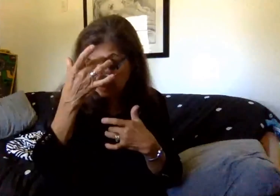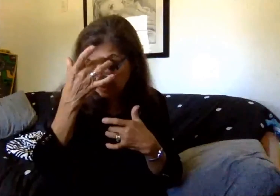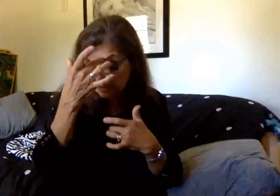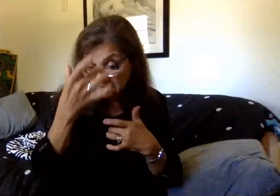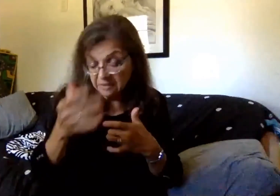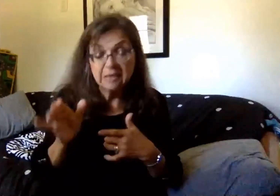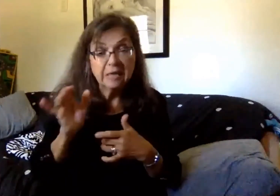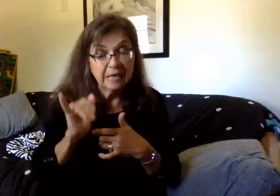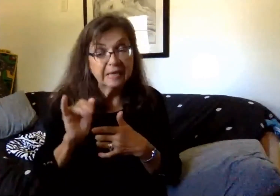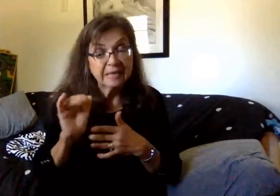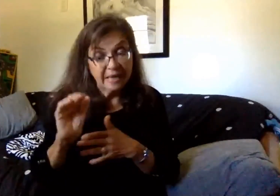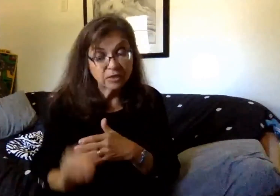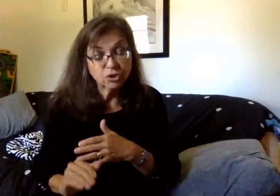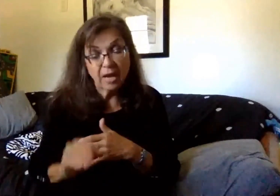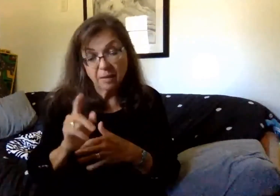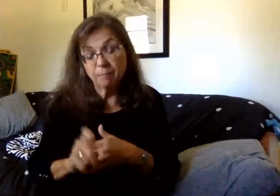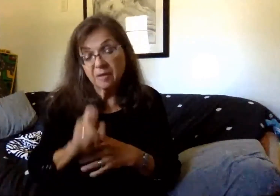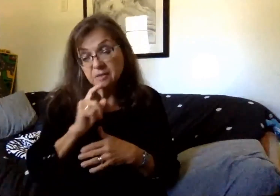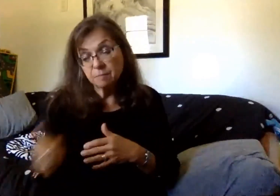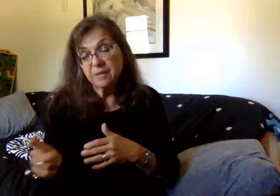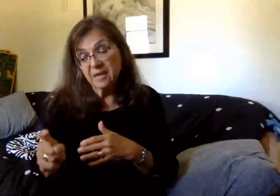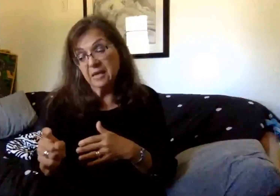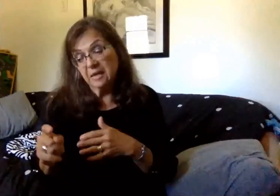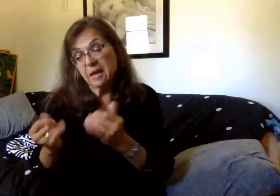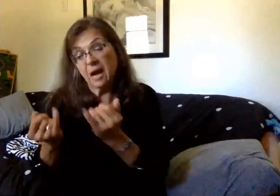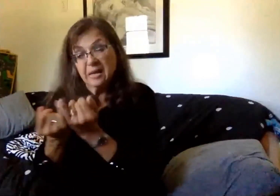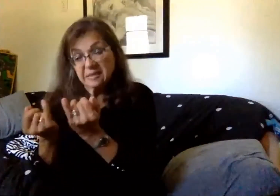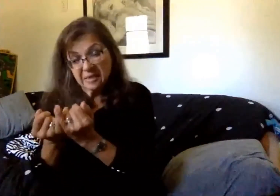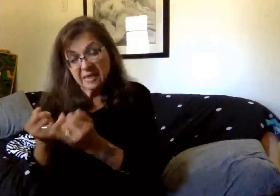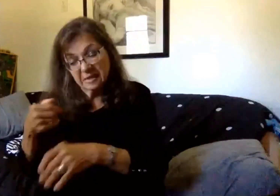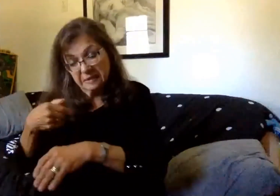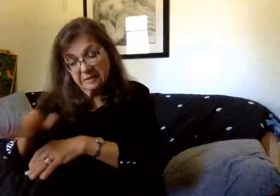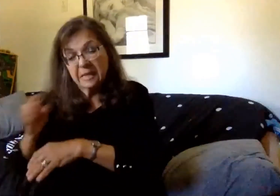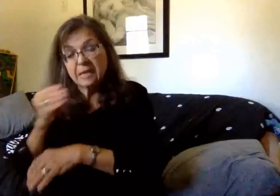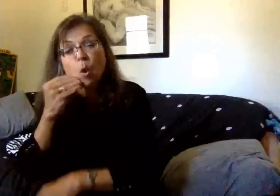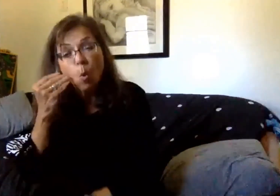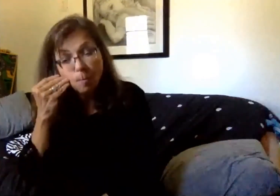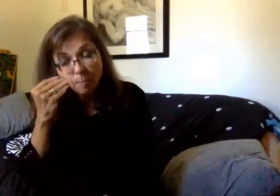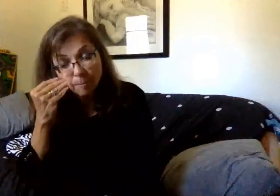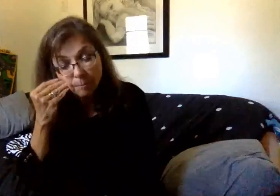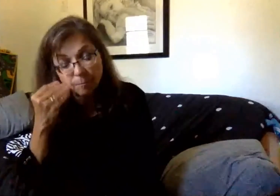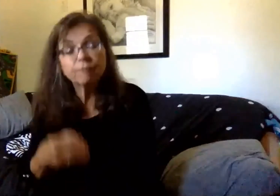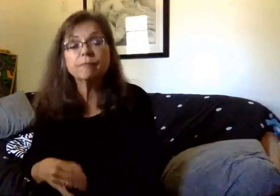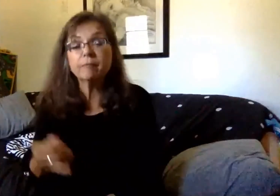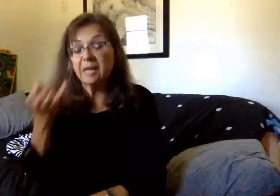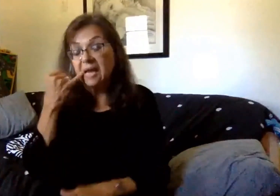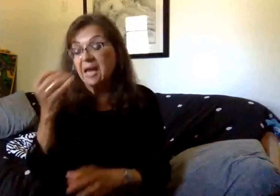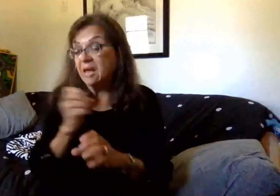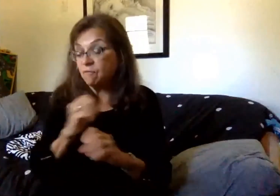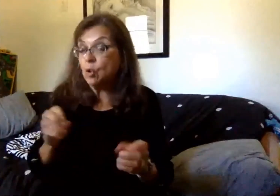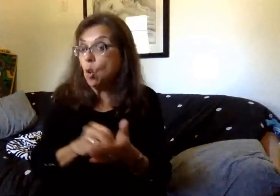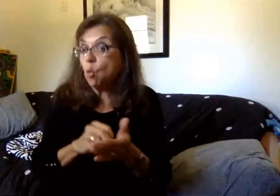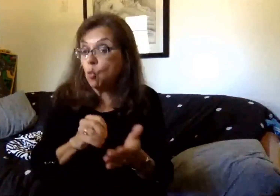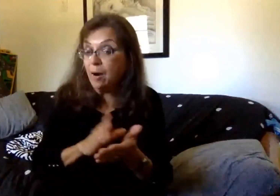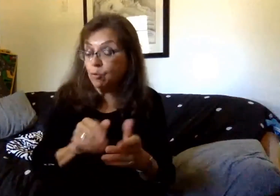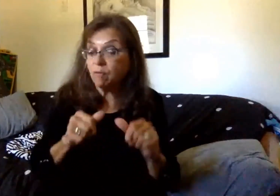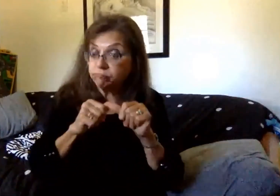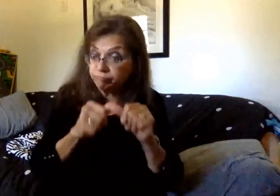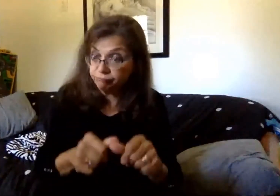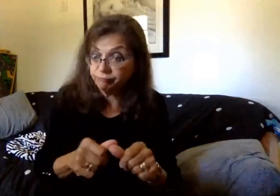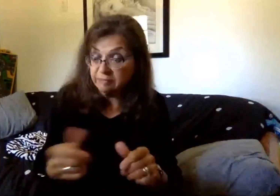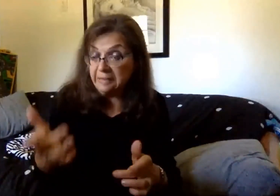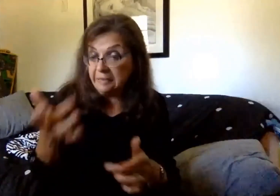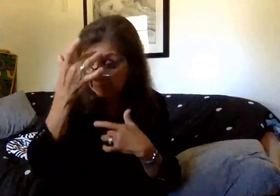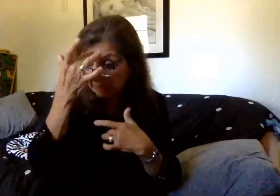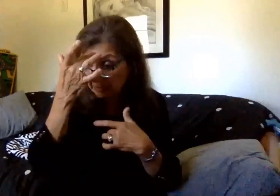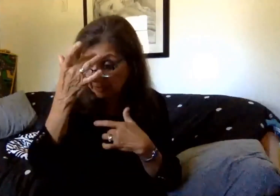staff member must be isolated and sent home. So therefore, if there's not documentation of a chronic illness, the